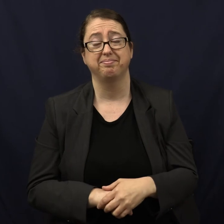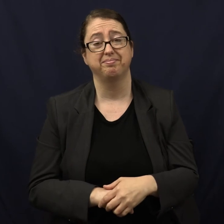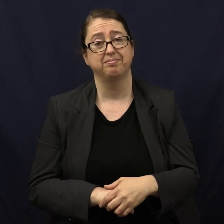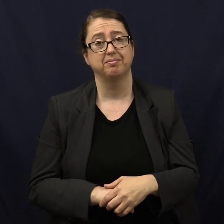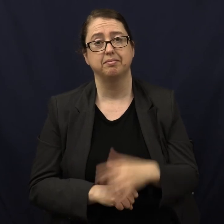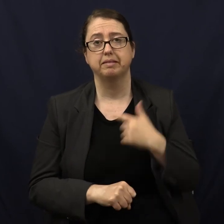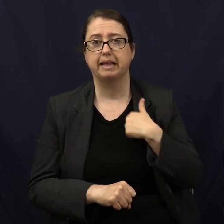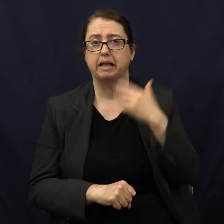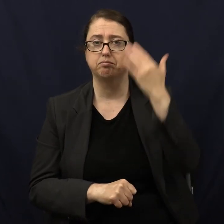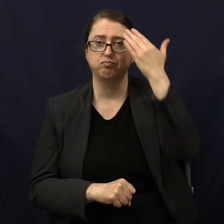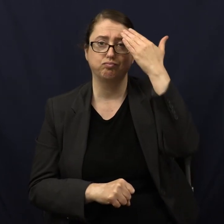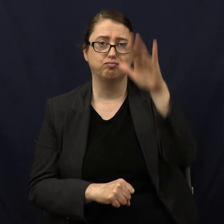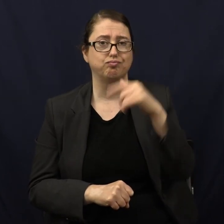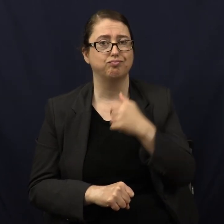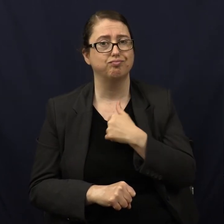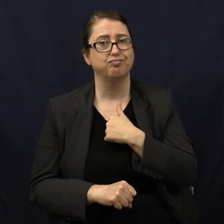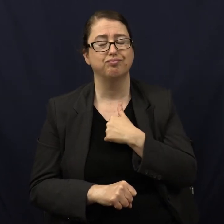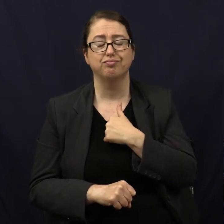because I did not know.